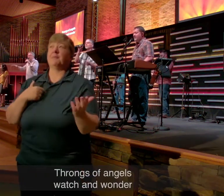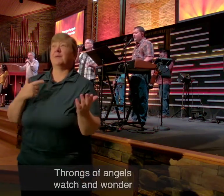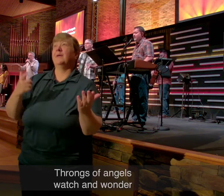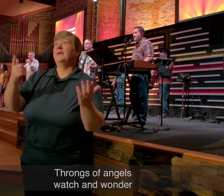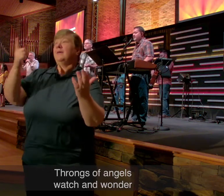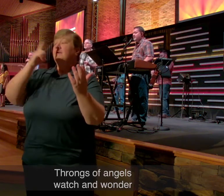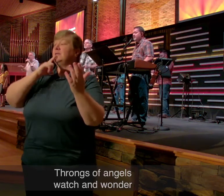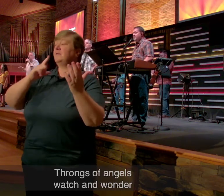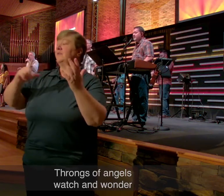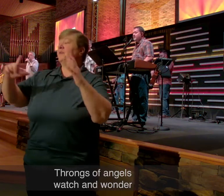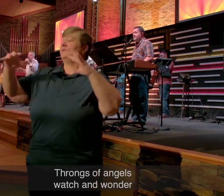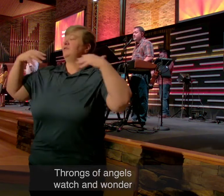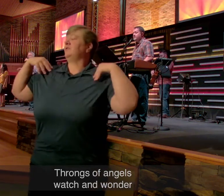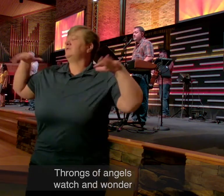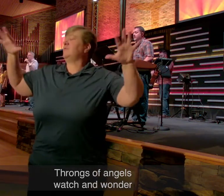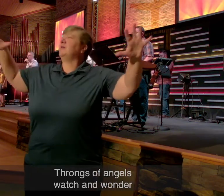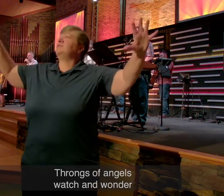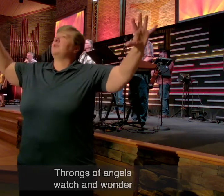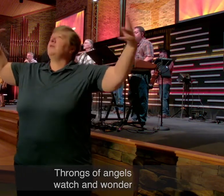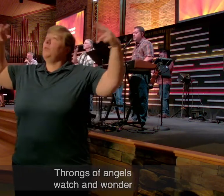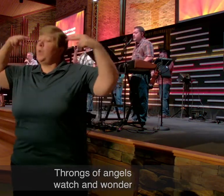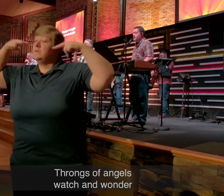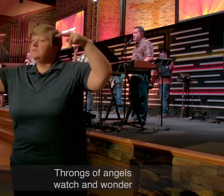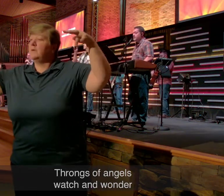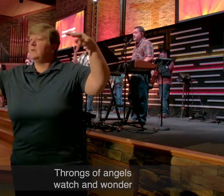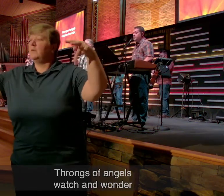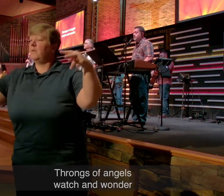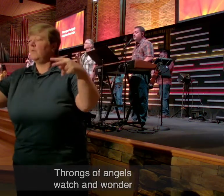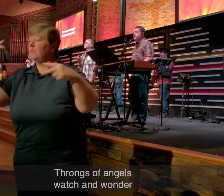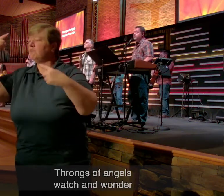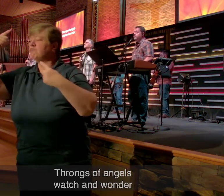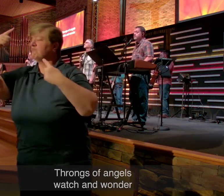Thons of angels watch and wonder.